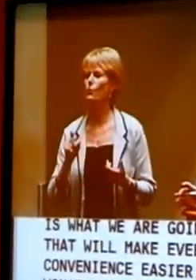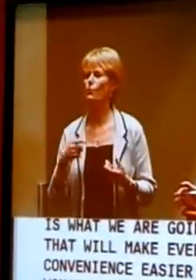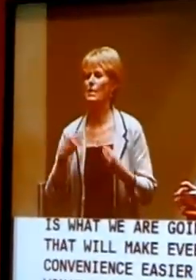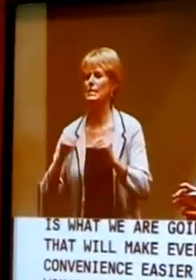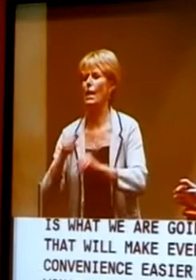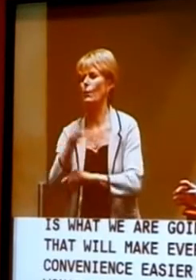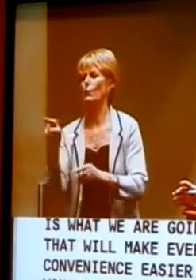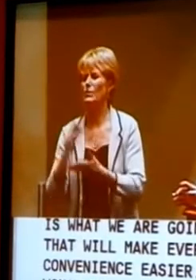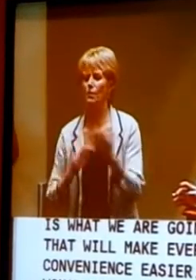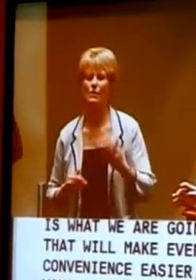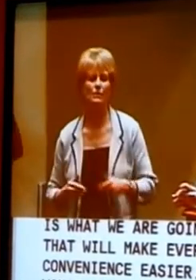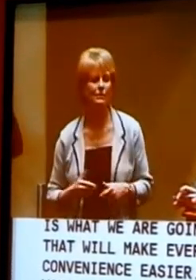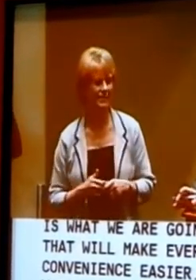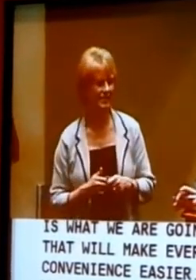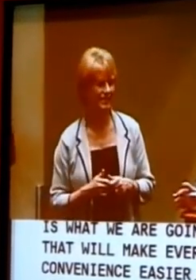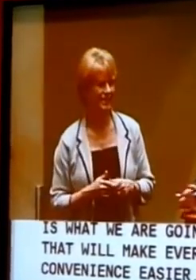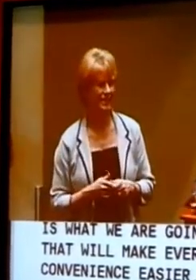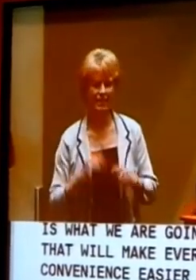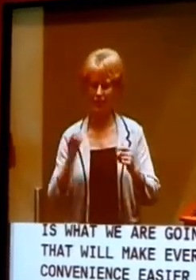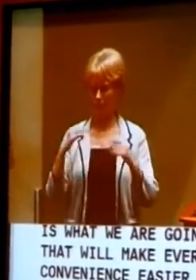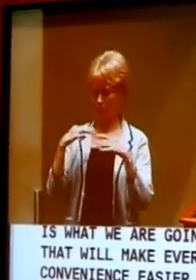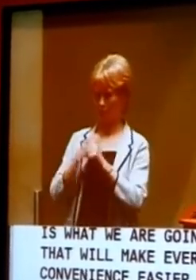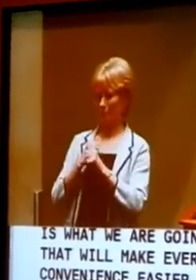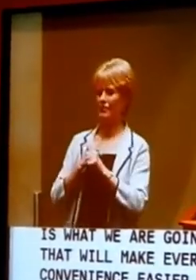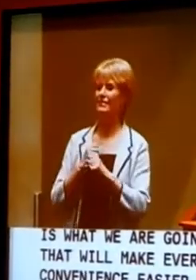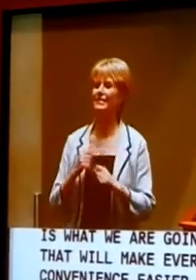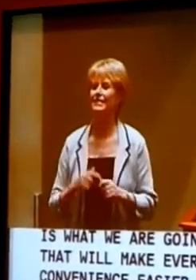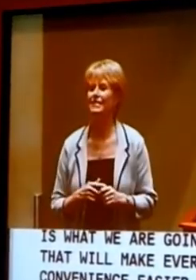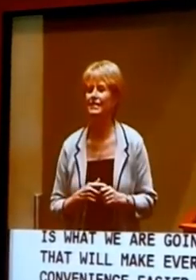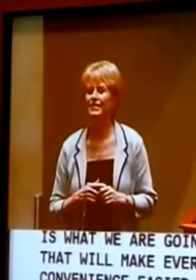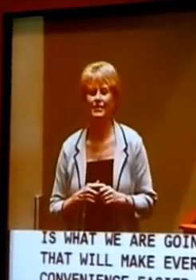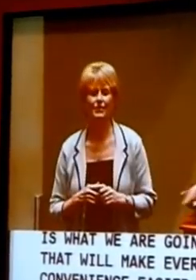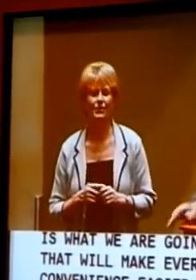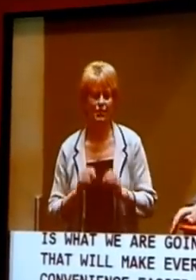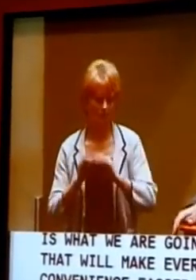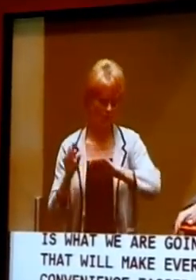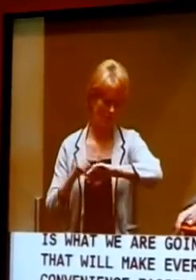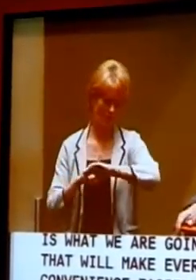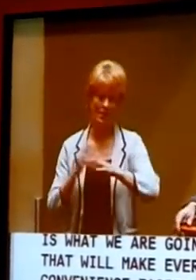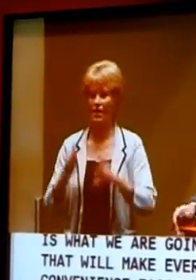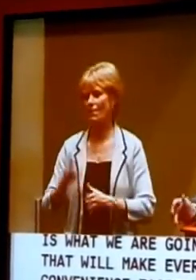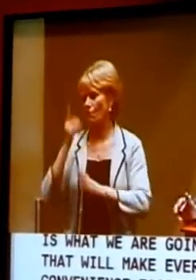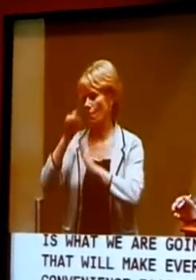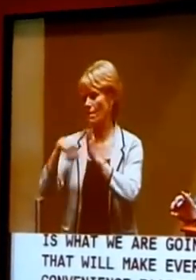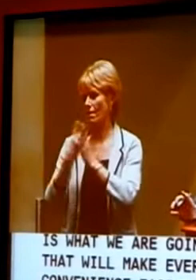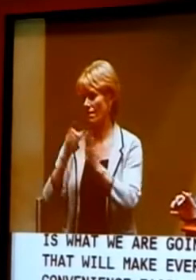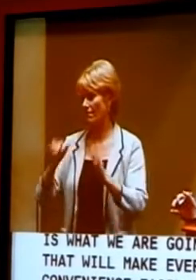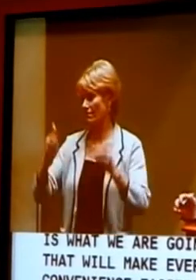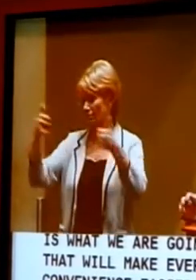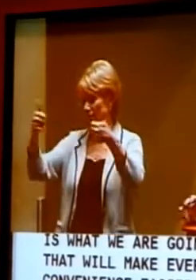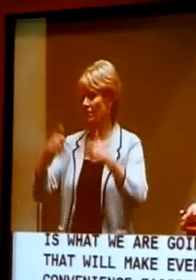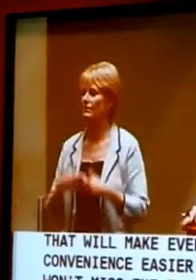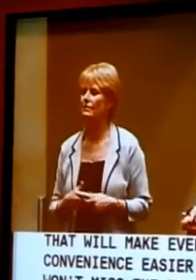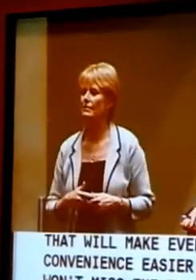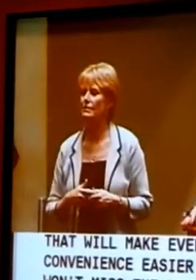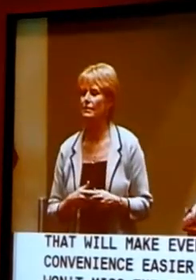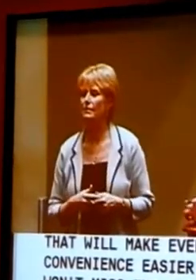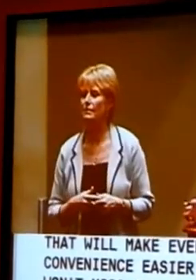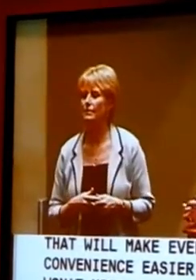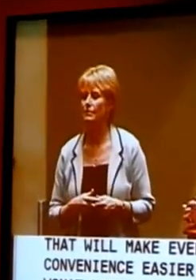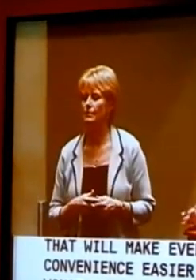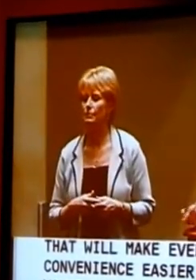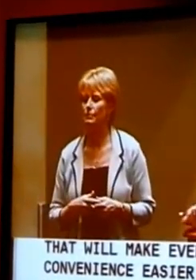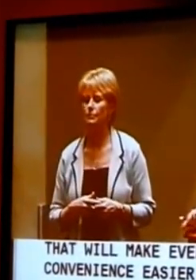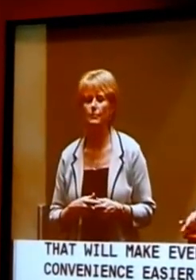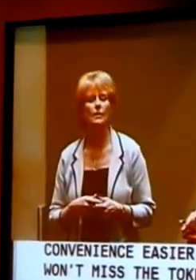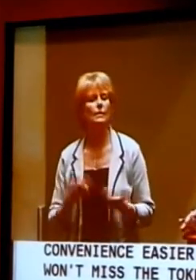think that probably wraps it up, but just to, and obviously we have another hour of this, which is great. The only thing I just wanted to touch on is that